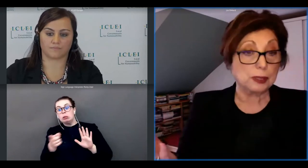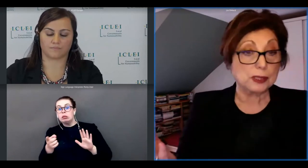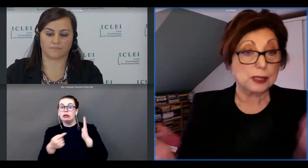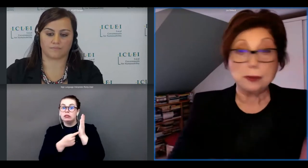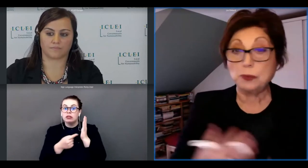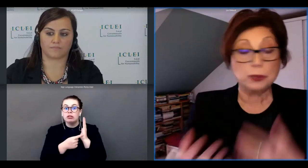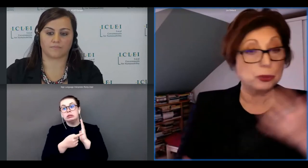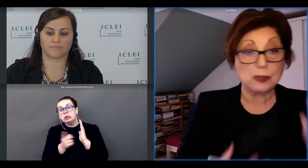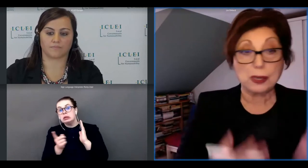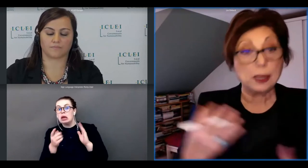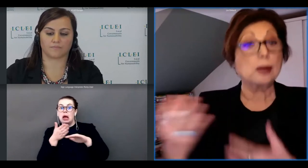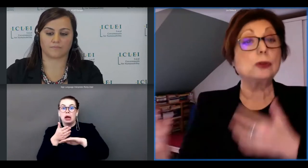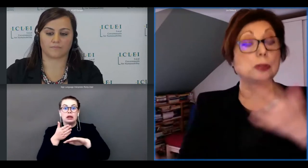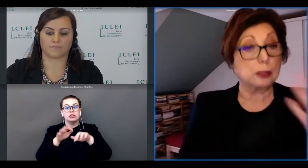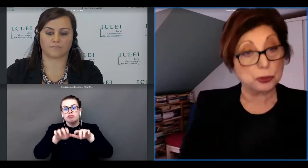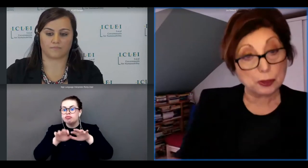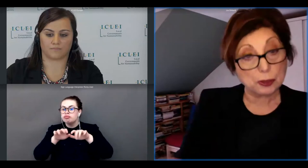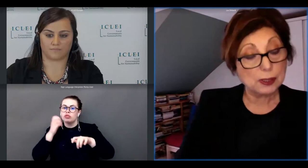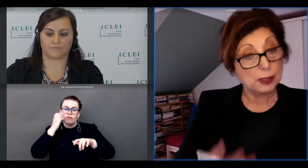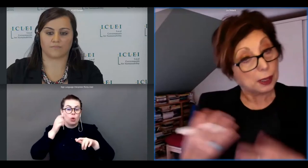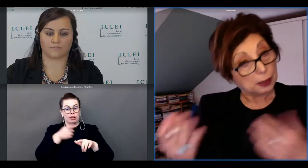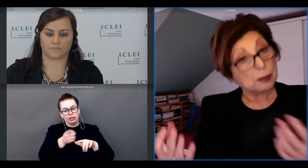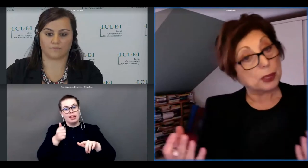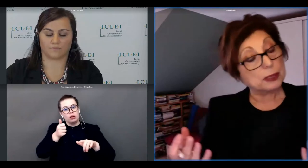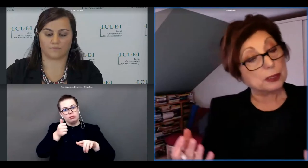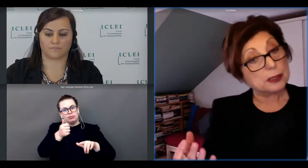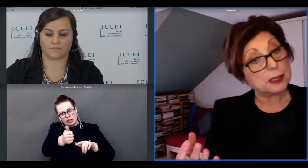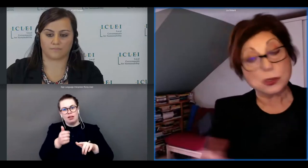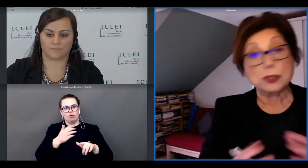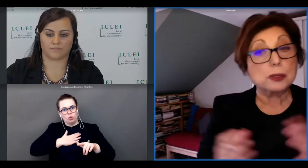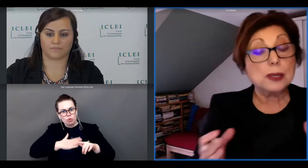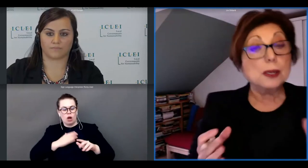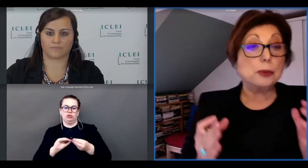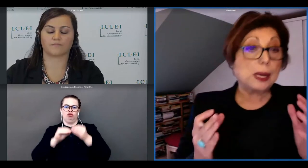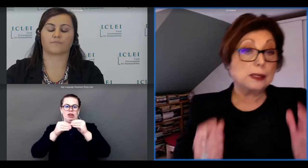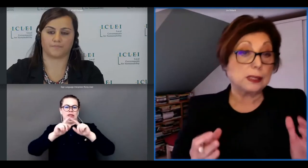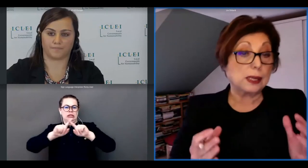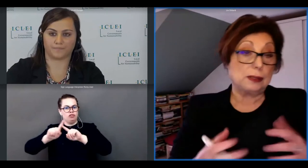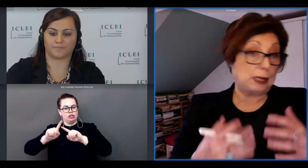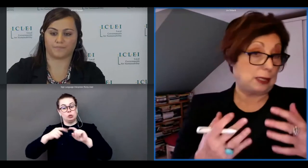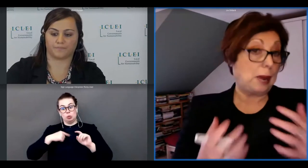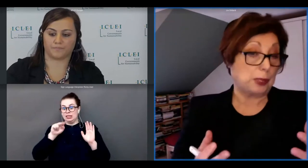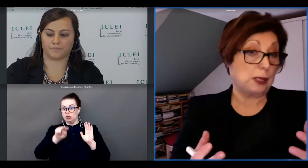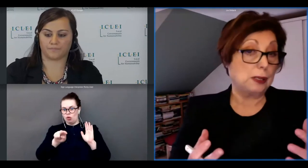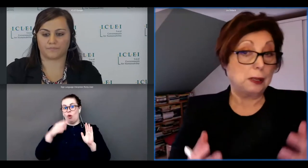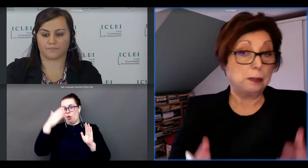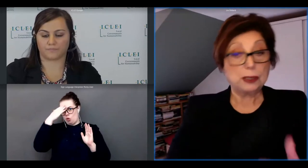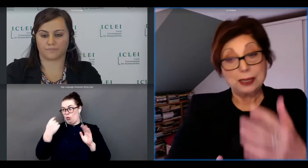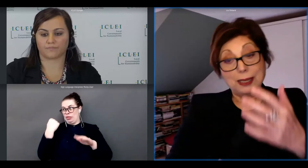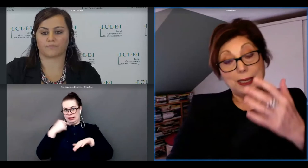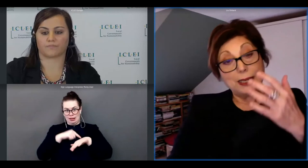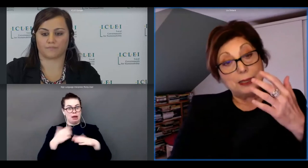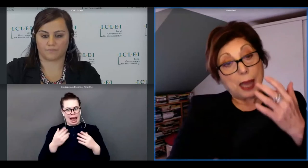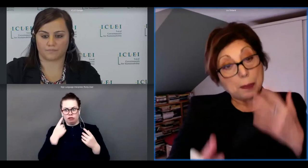products they will want to create their own cultural uh products etc so we understand that's happening but